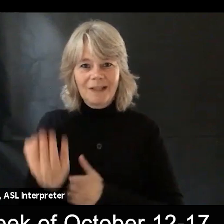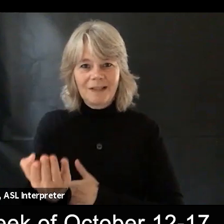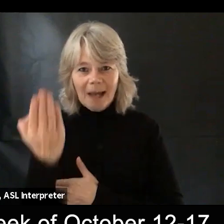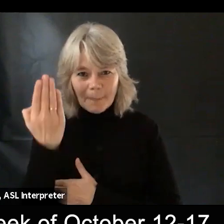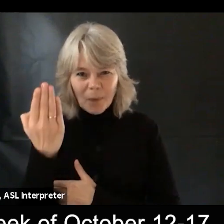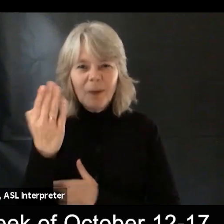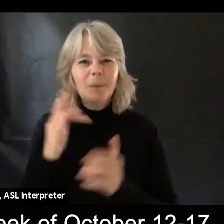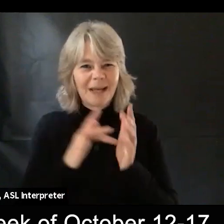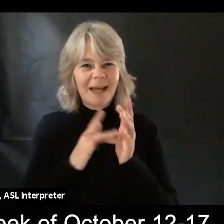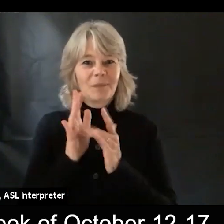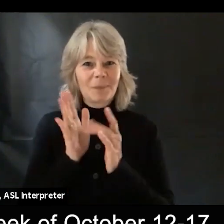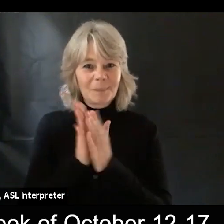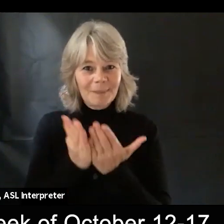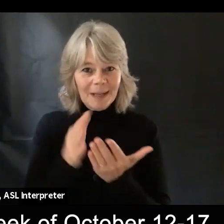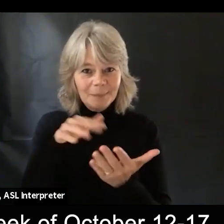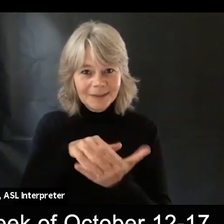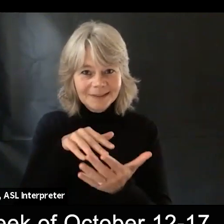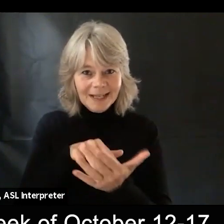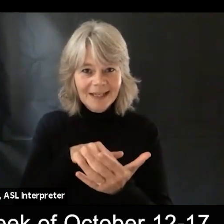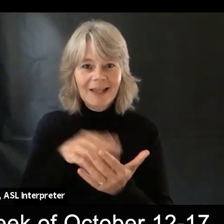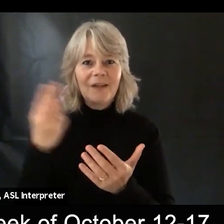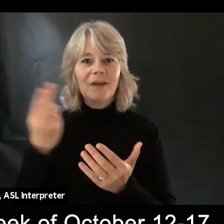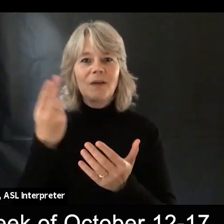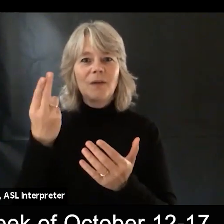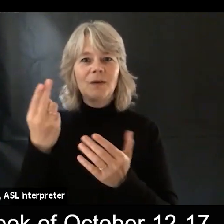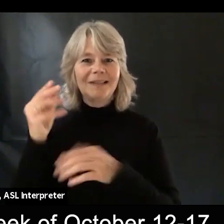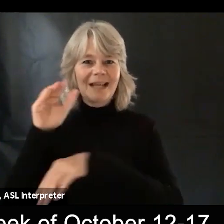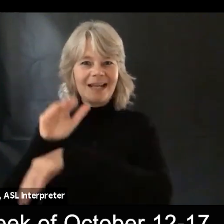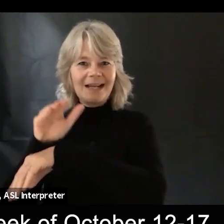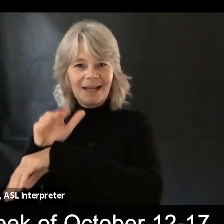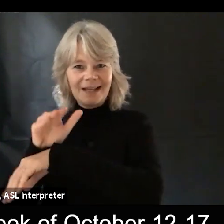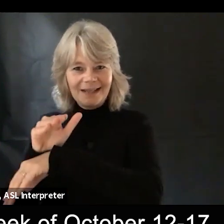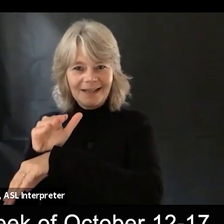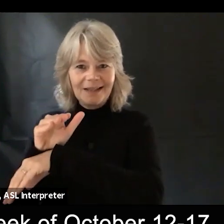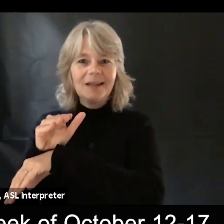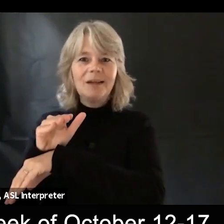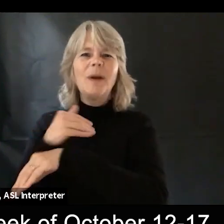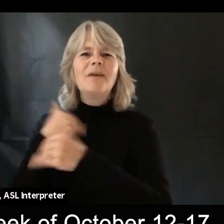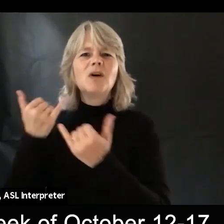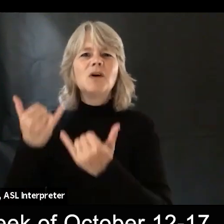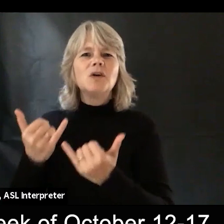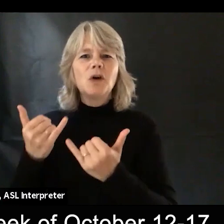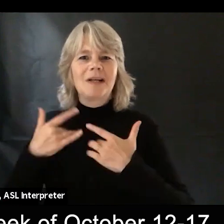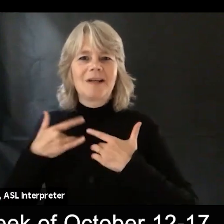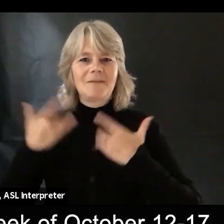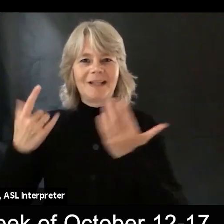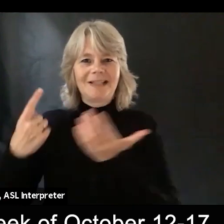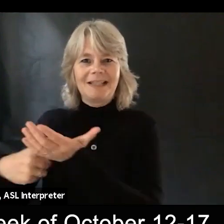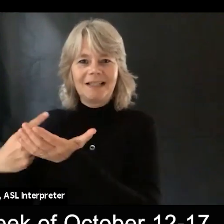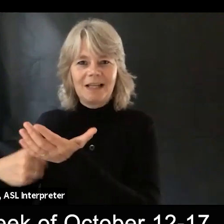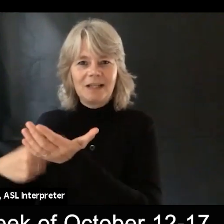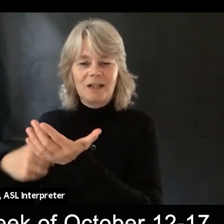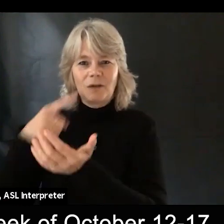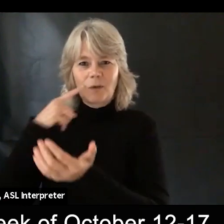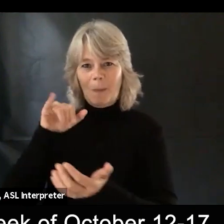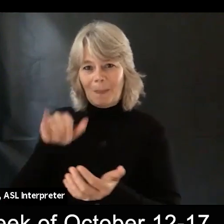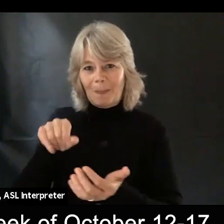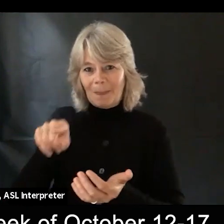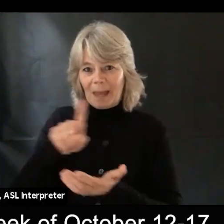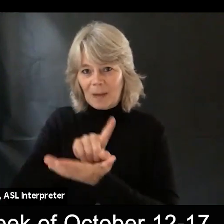study. And on Thursday evenings, we have a current events discussion group. So for the week of October 12th